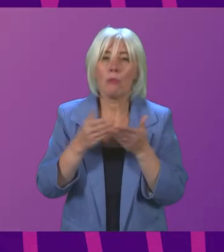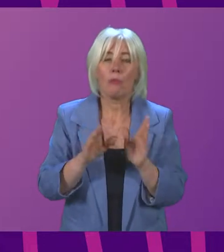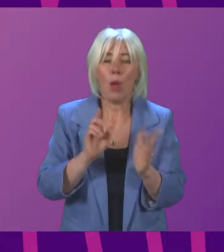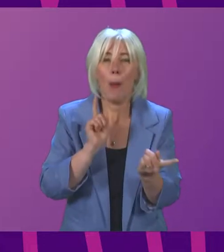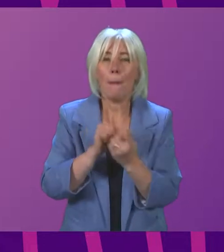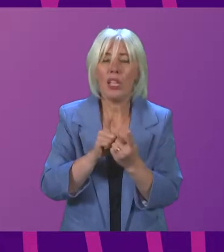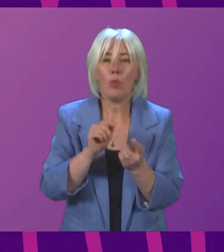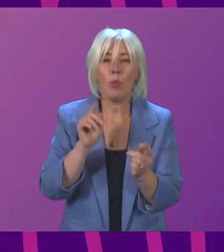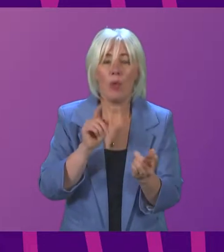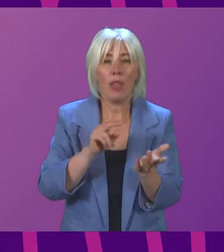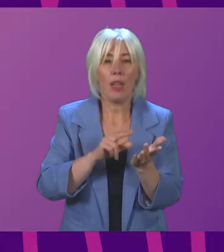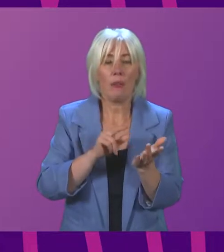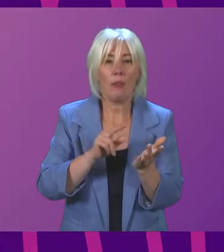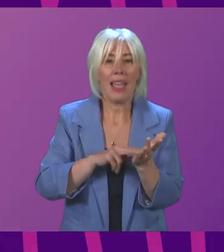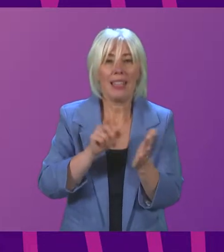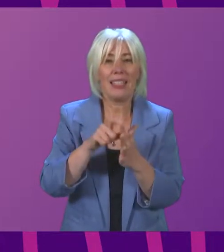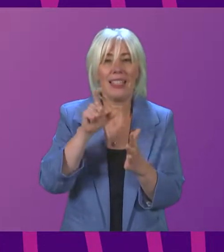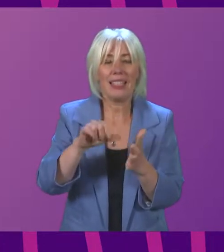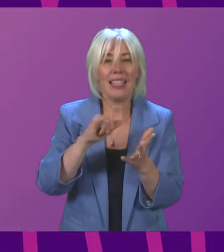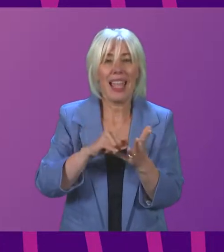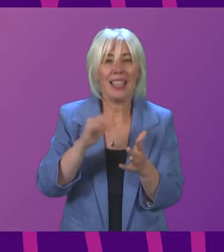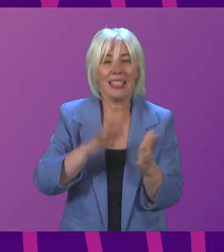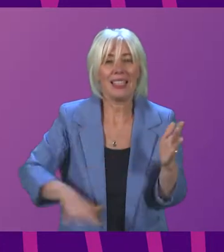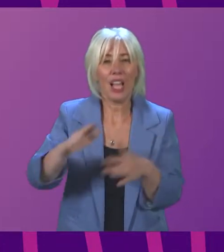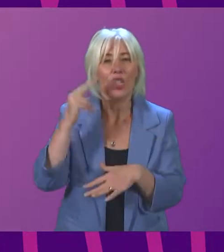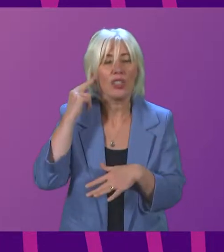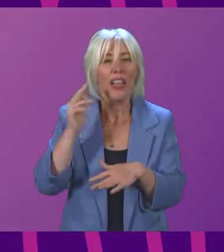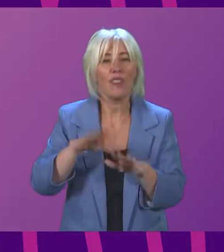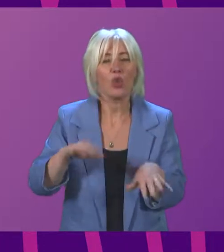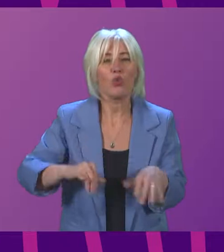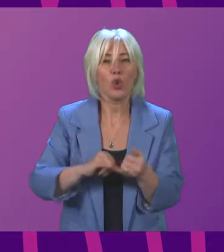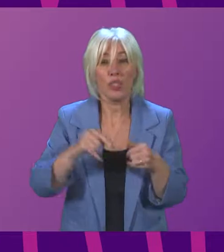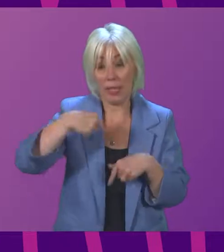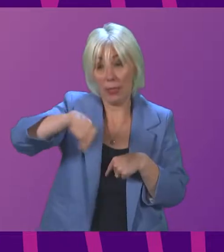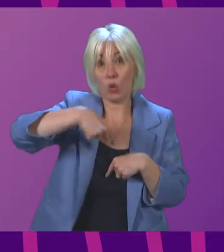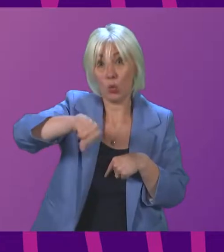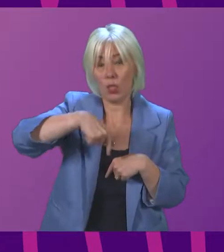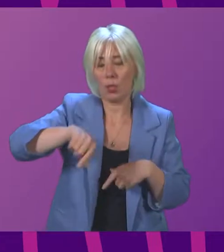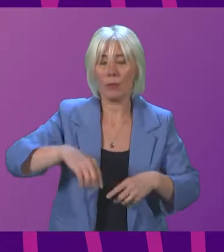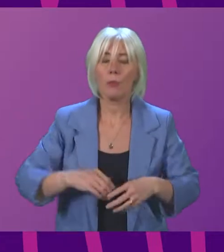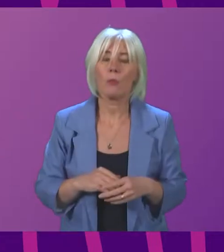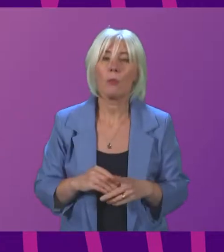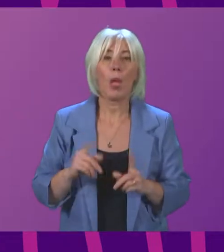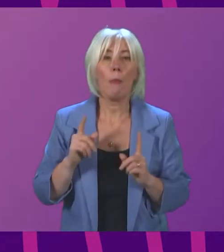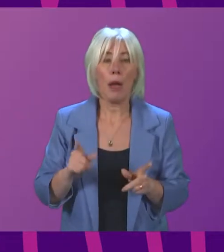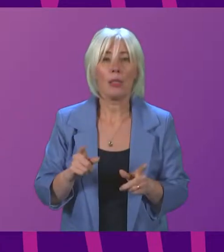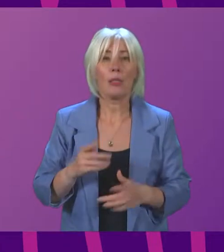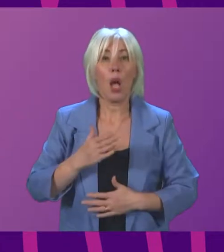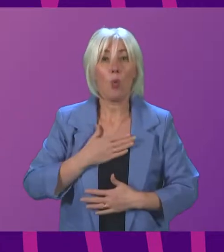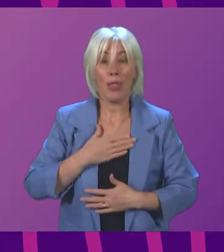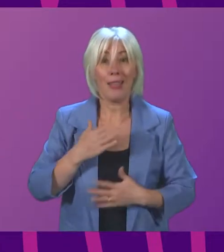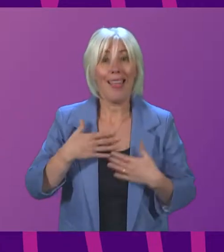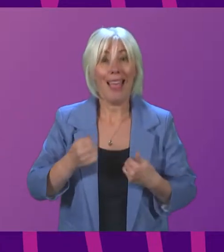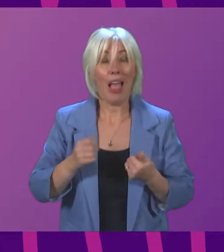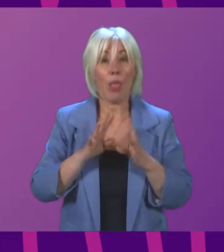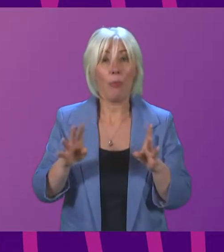National Deaf Children's Society later this week. What I would say to Ms Weber is that I would like health boards